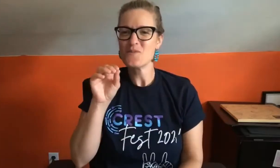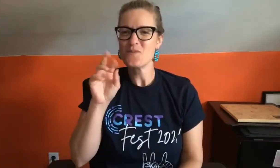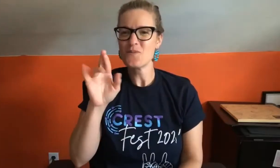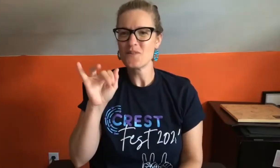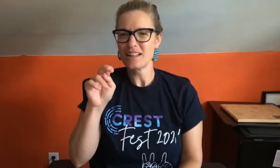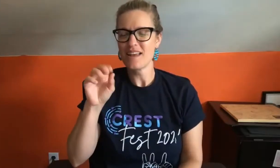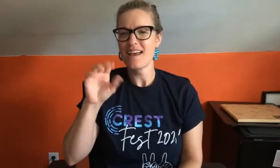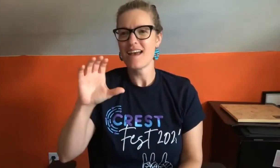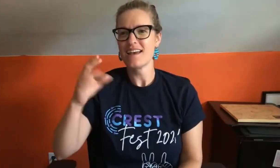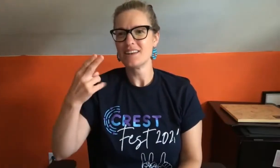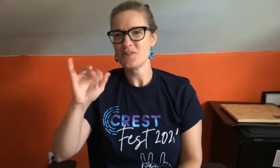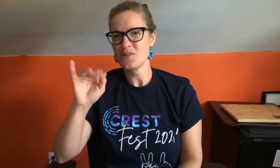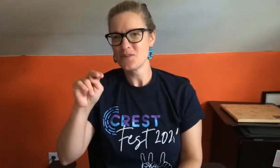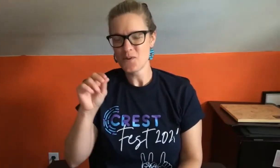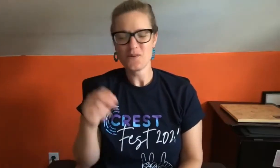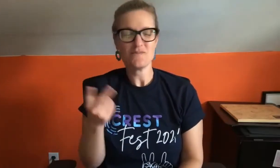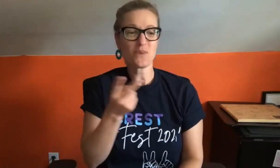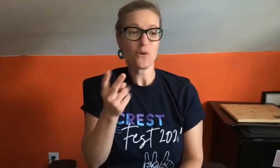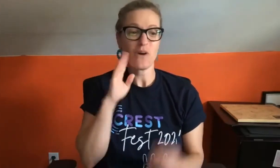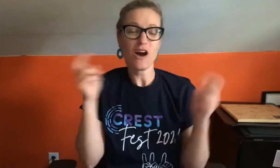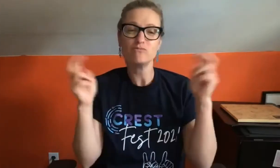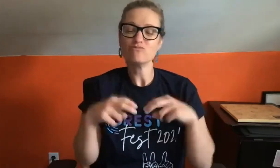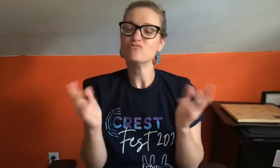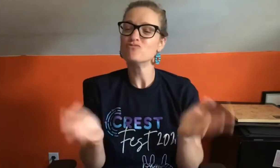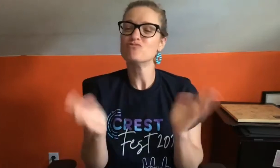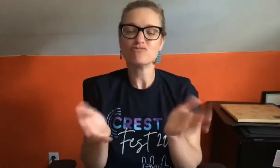as well as Dr. Corinne Okino.